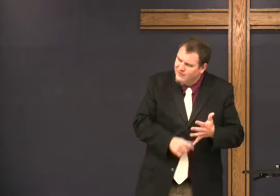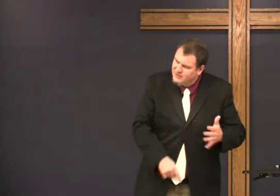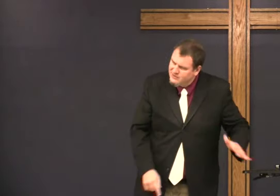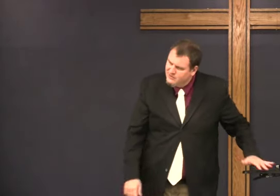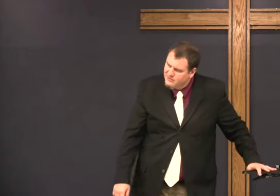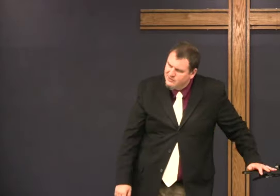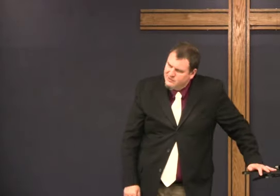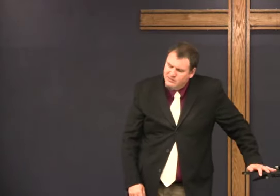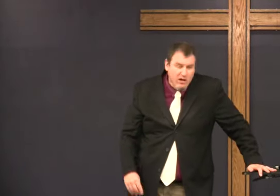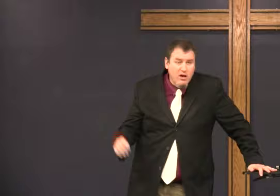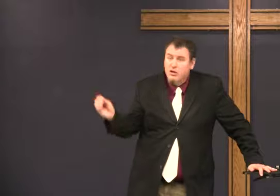we know